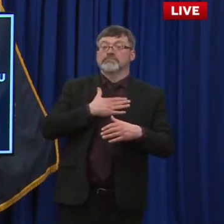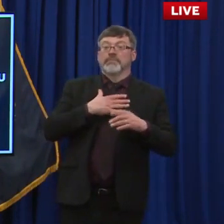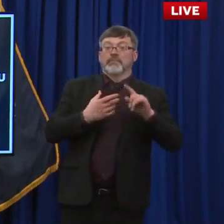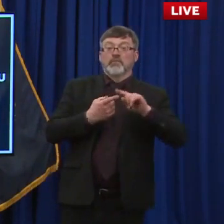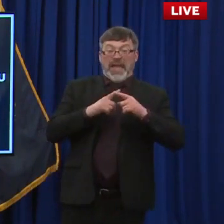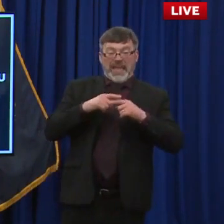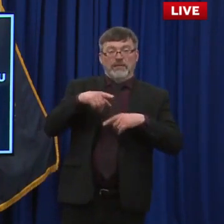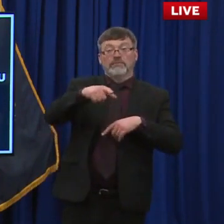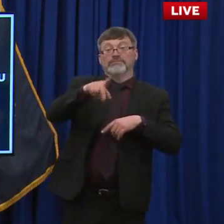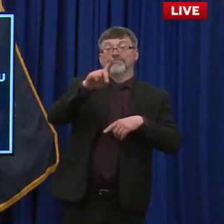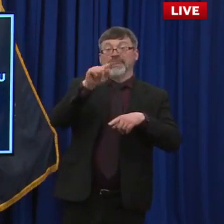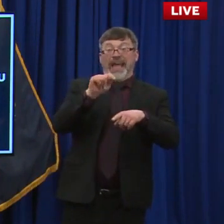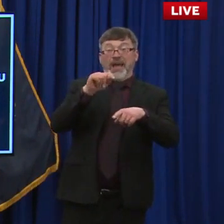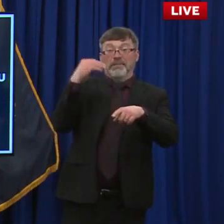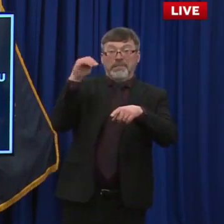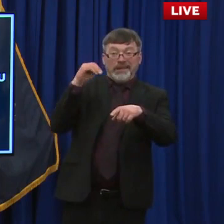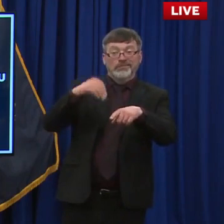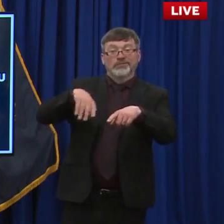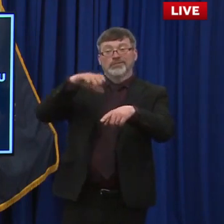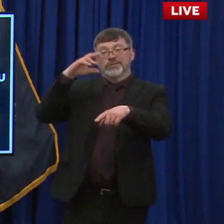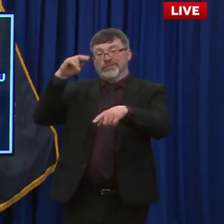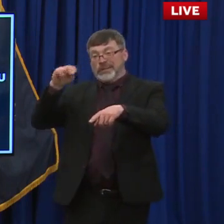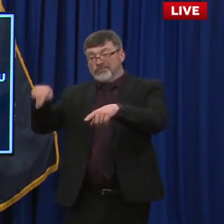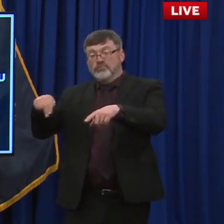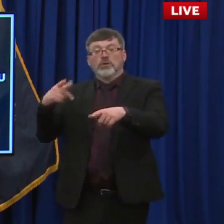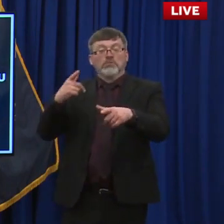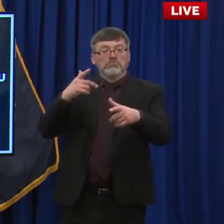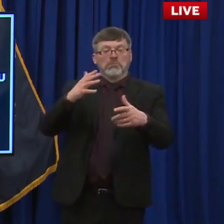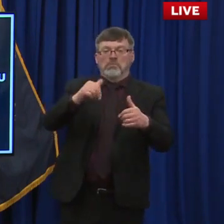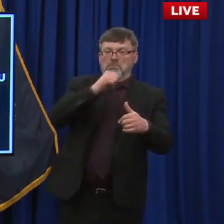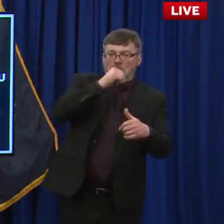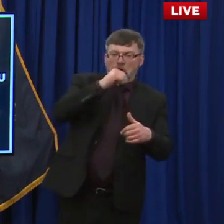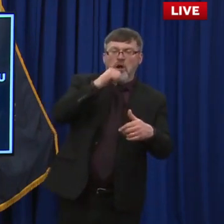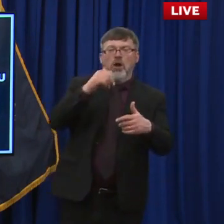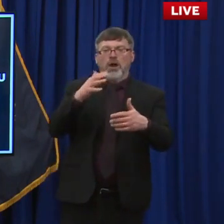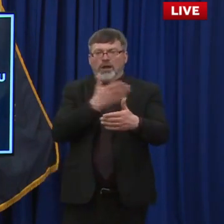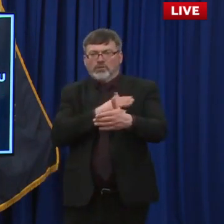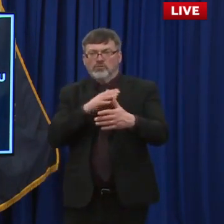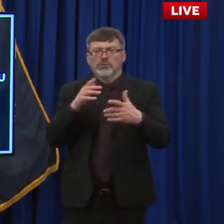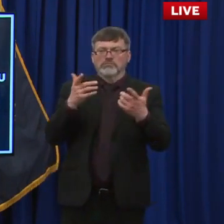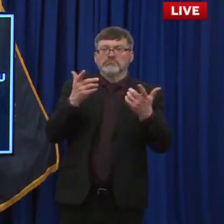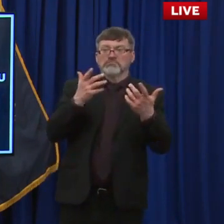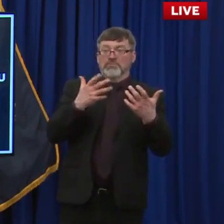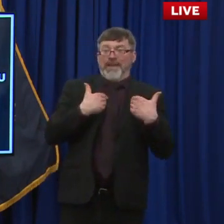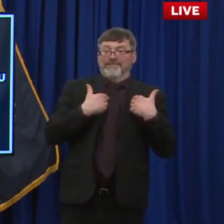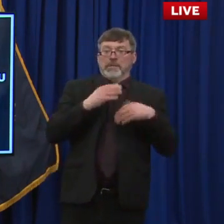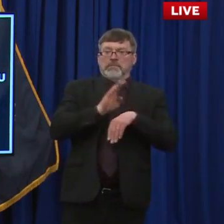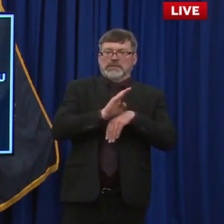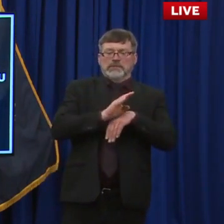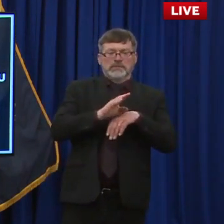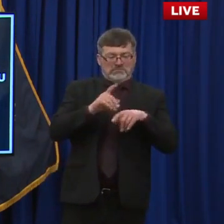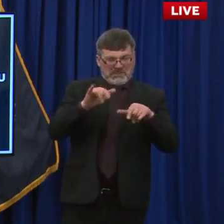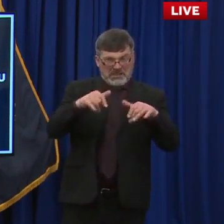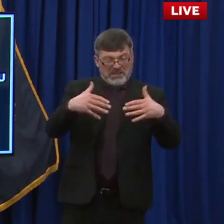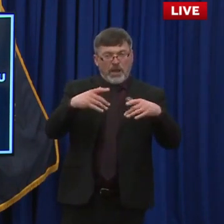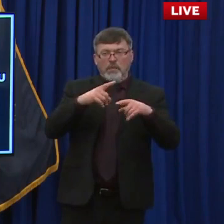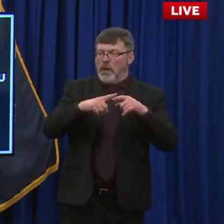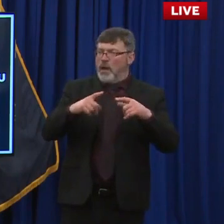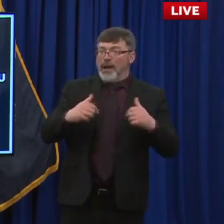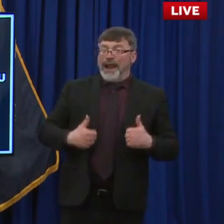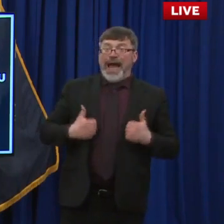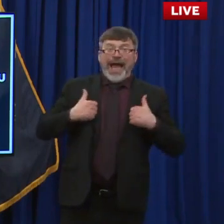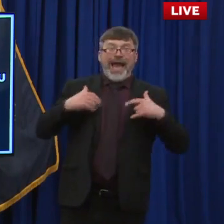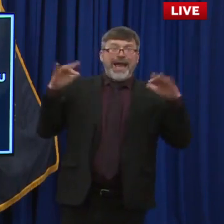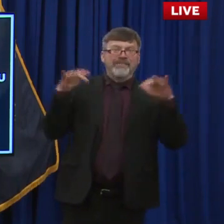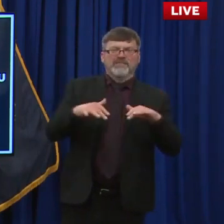music capacity but are not, or music capabilities but are not able to have live music or, uh, live music